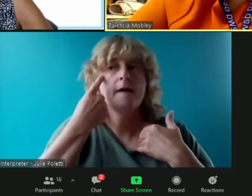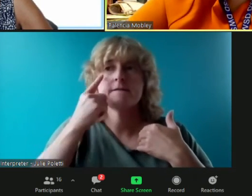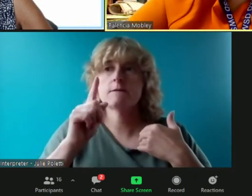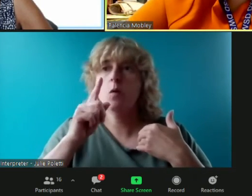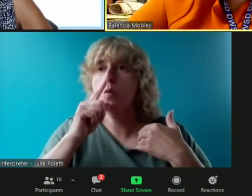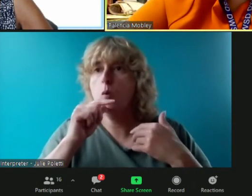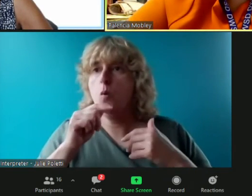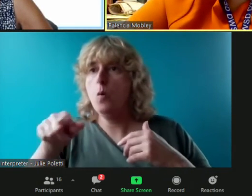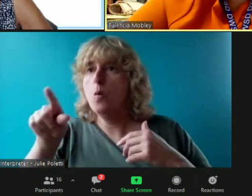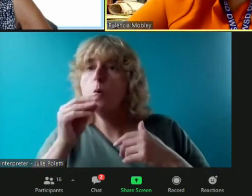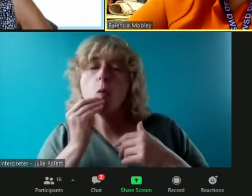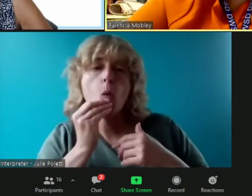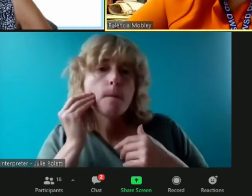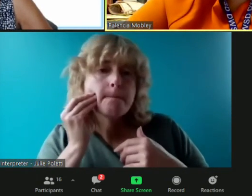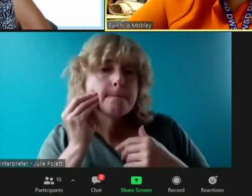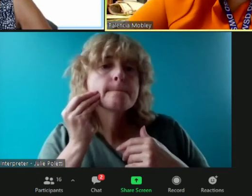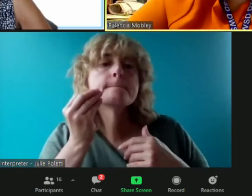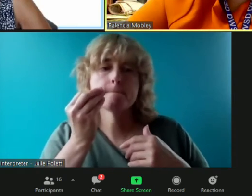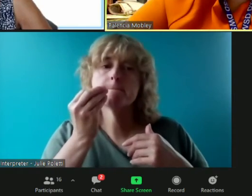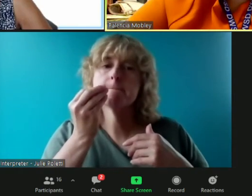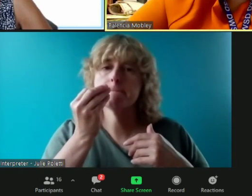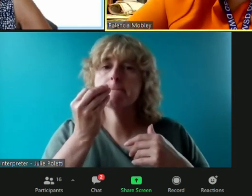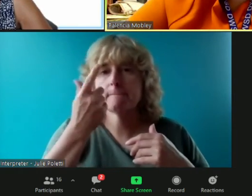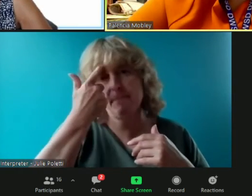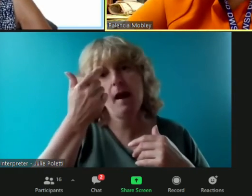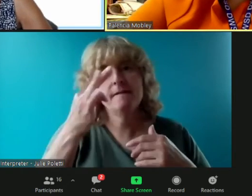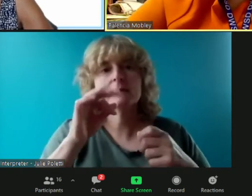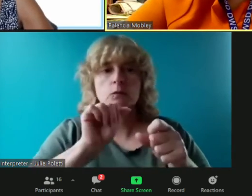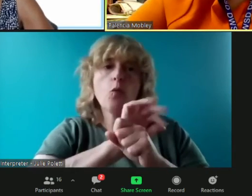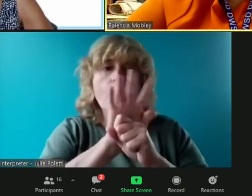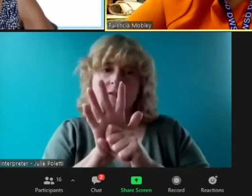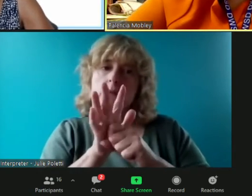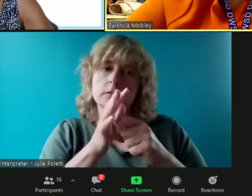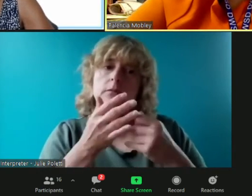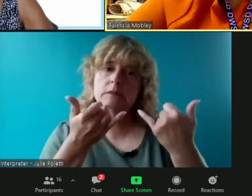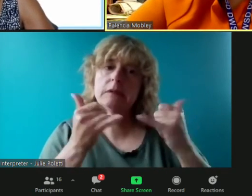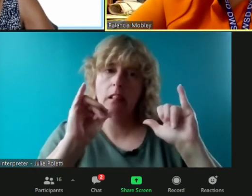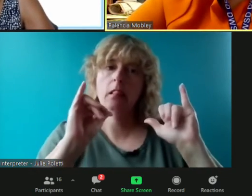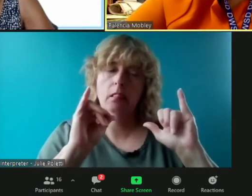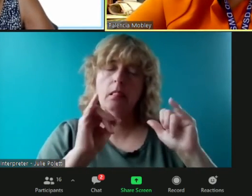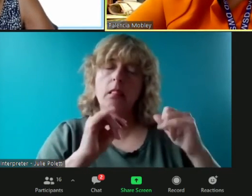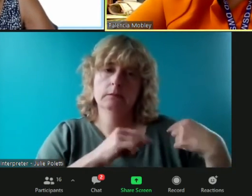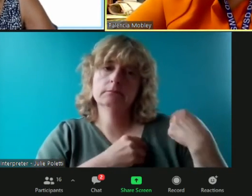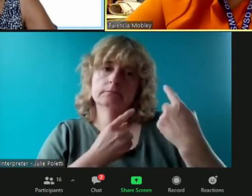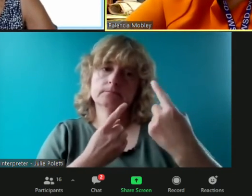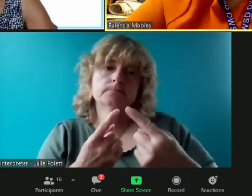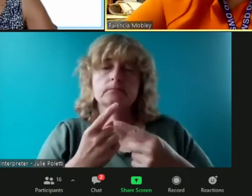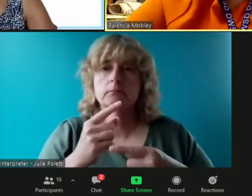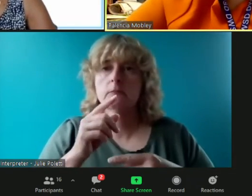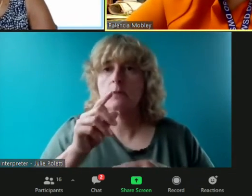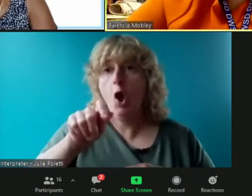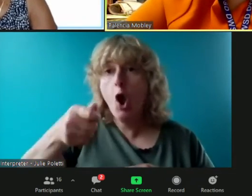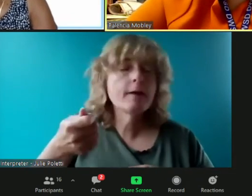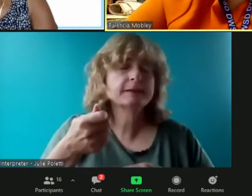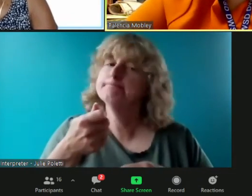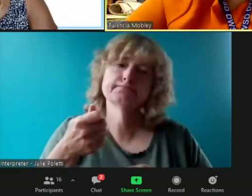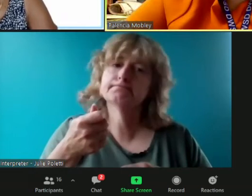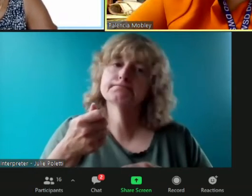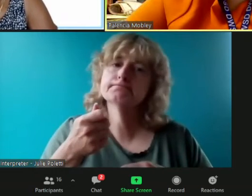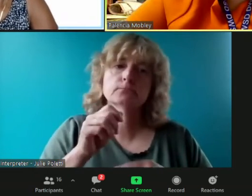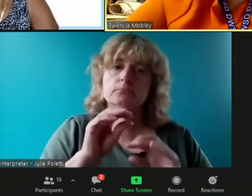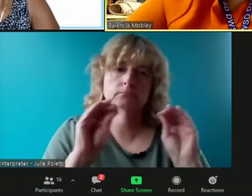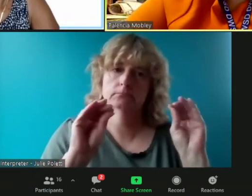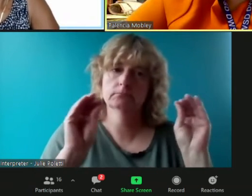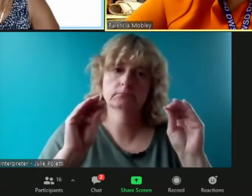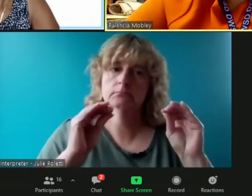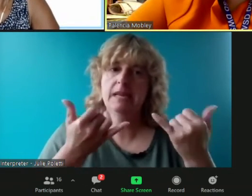um in light of you know the covet situation so water service interruptions have been suspended um you